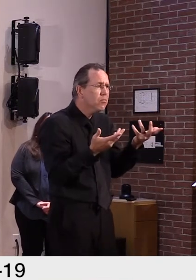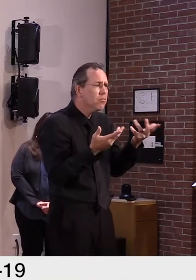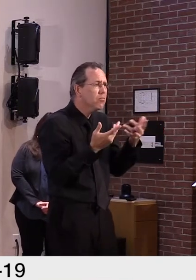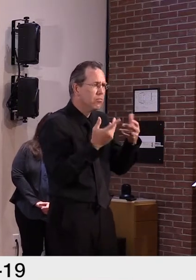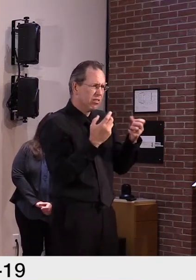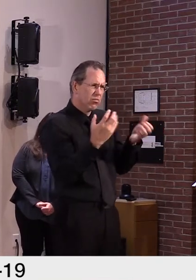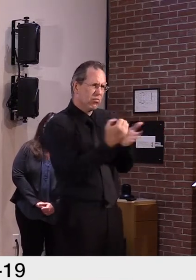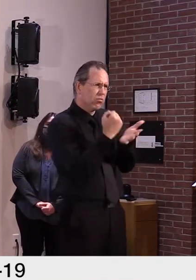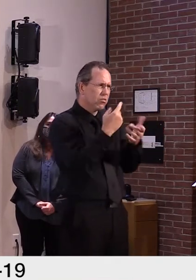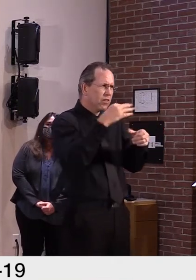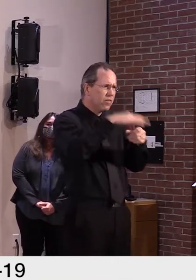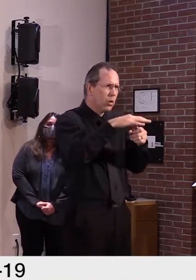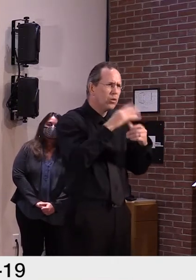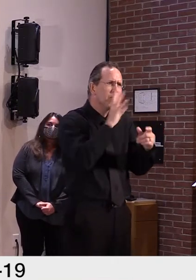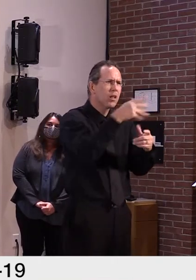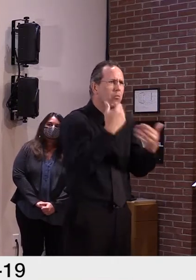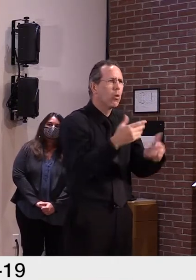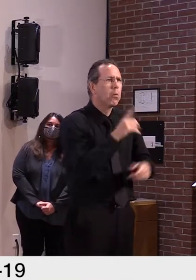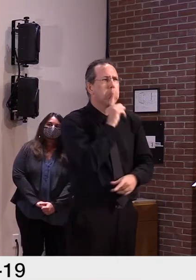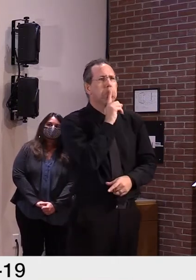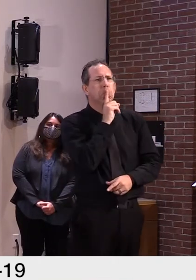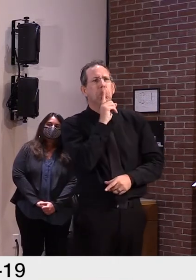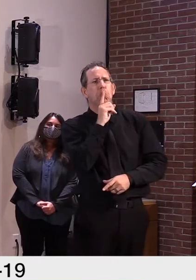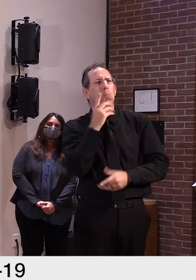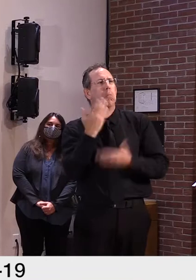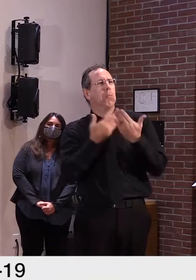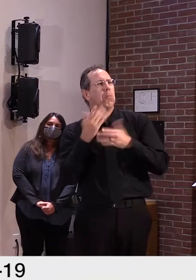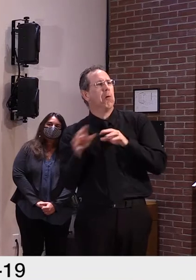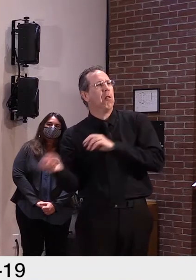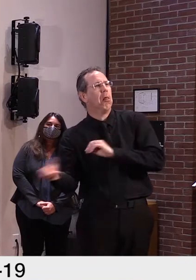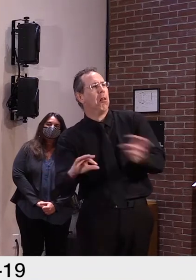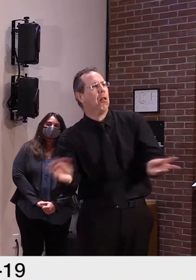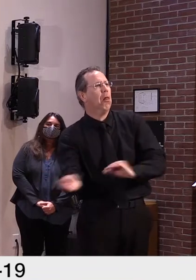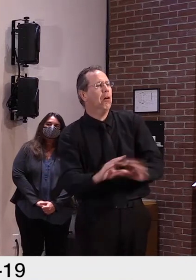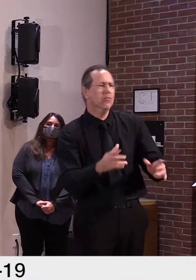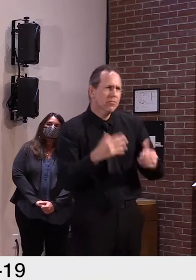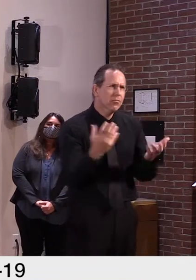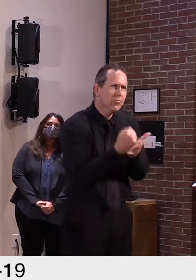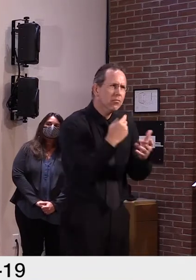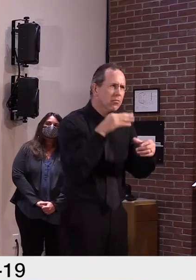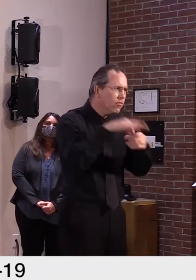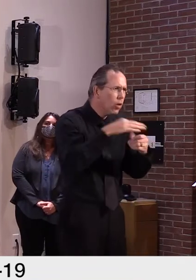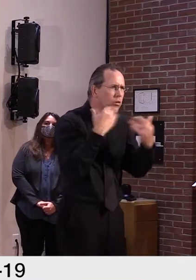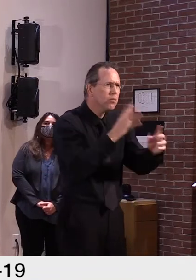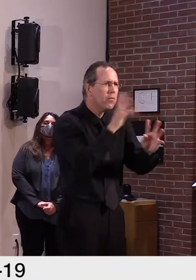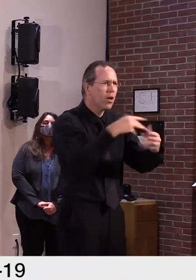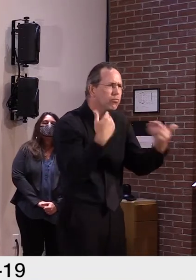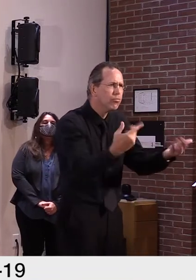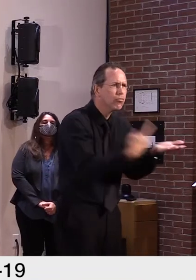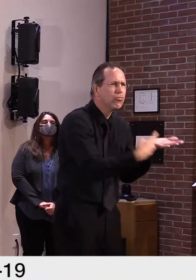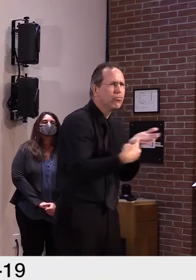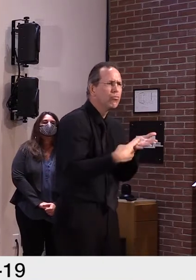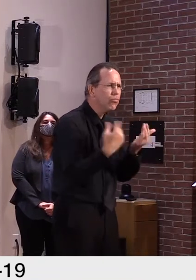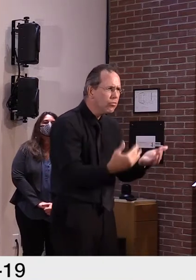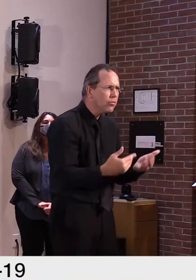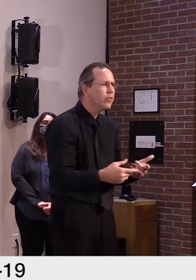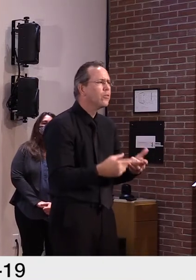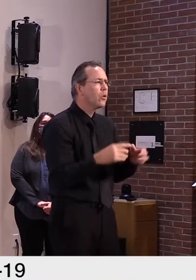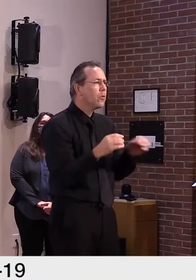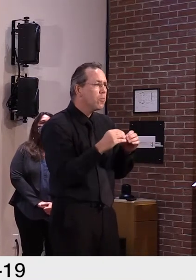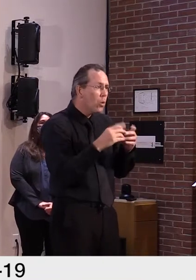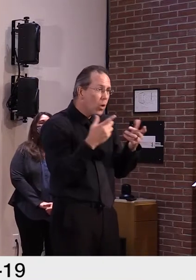accept and want to continue the way we're going, take advantage of that as well. This is your opportunity.